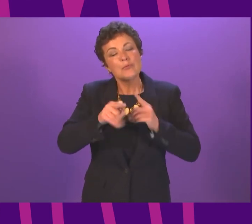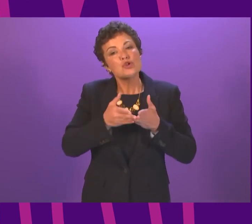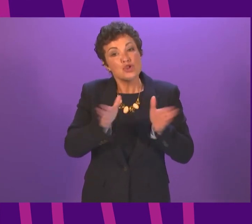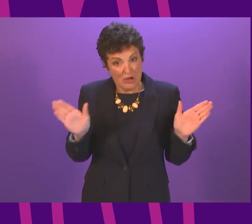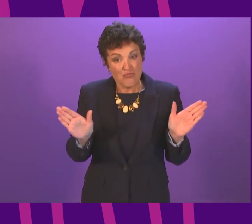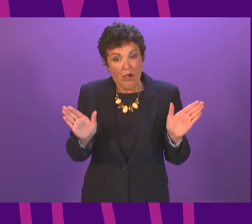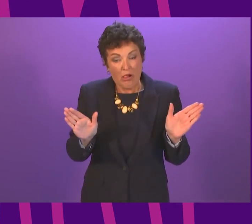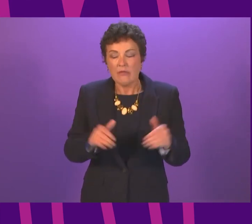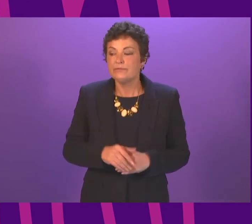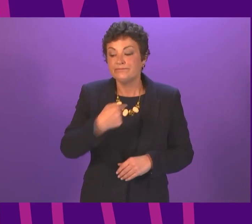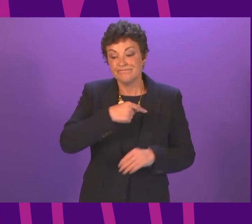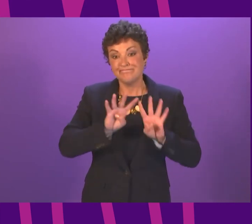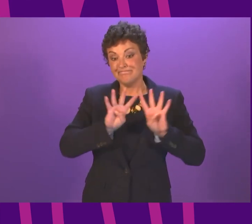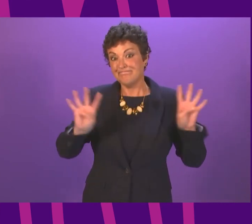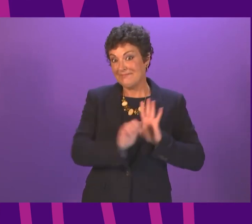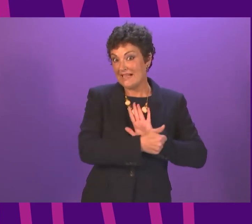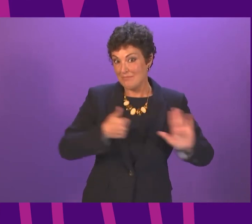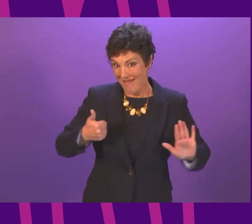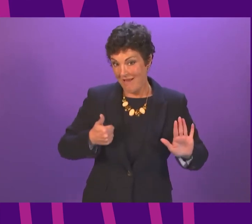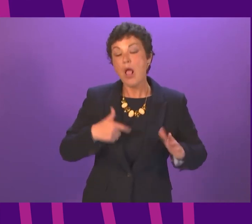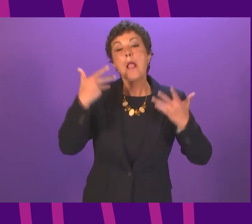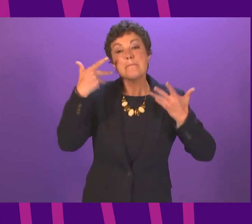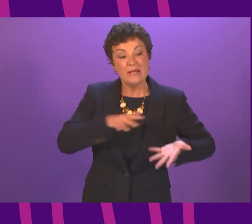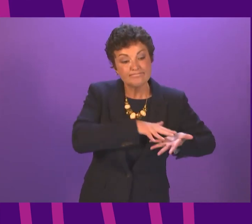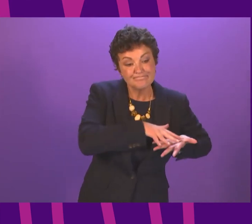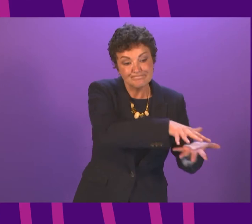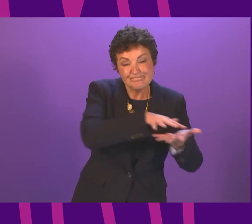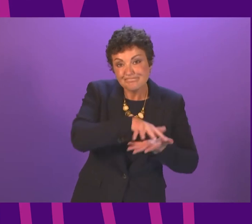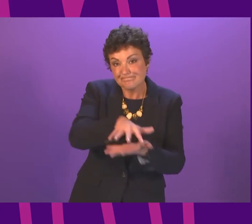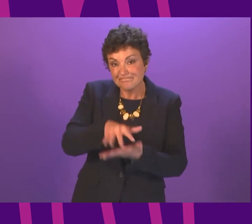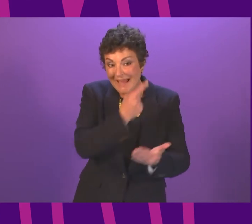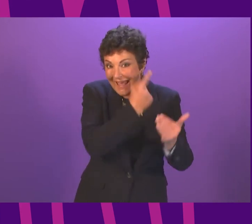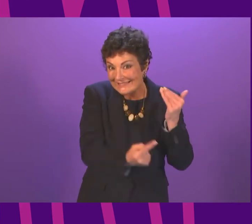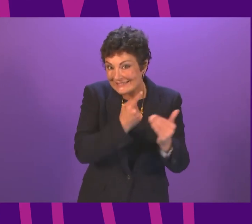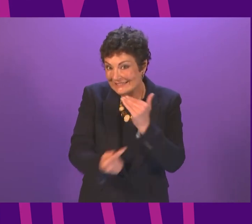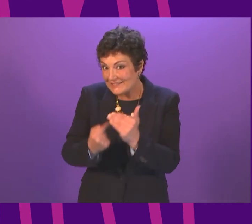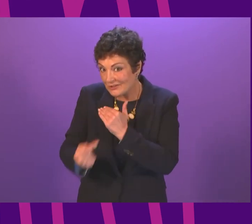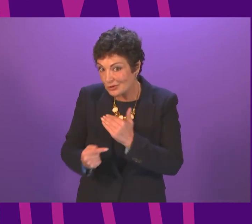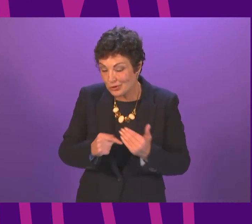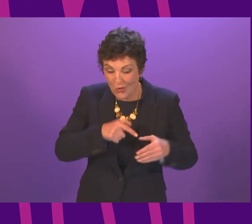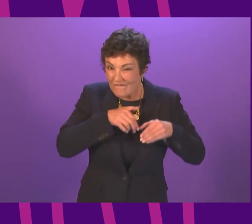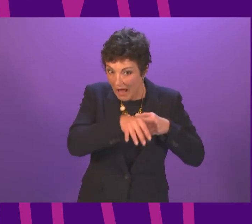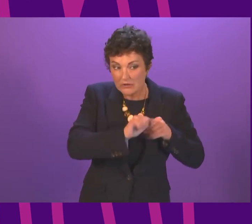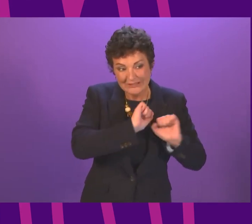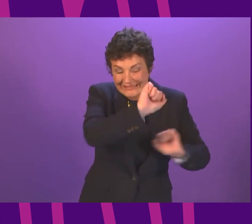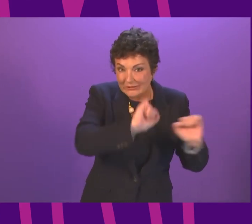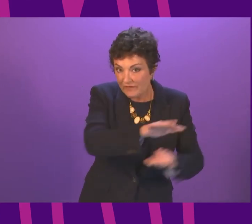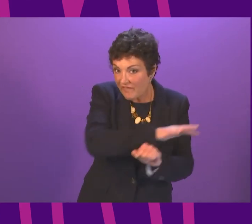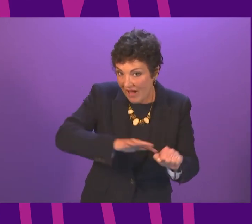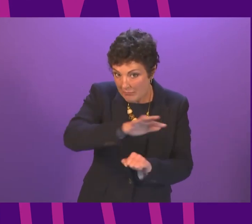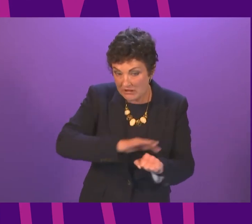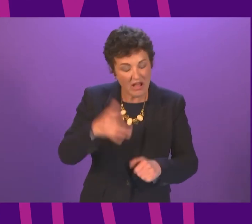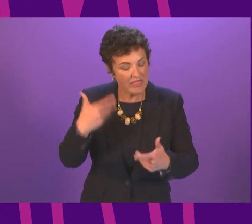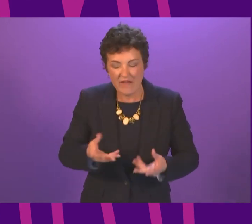panel has provided individual reports to the families of patients included in the case note review, and offered to discuss